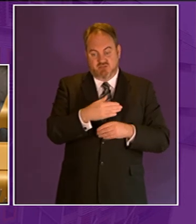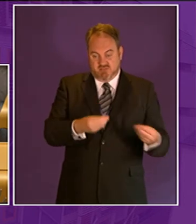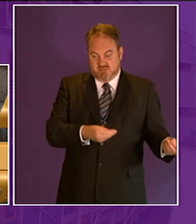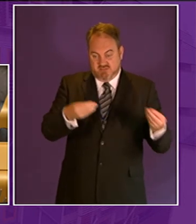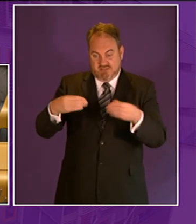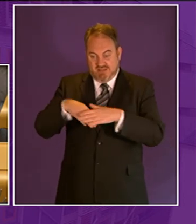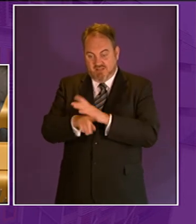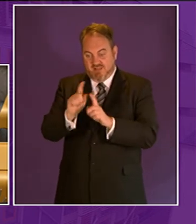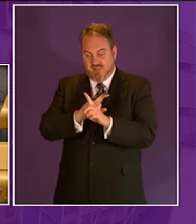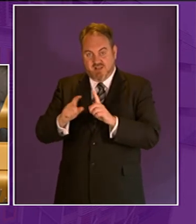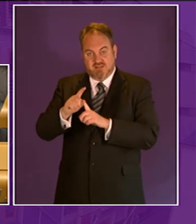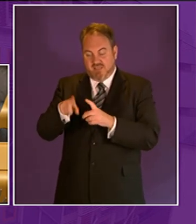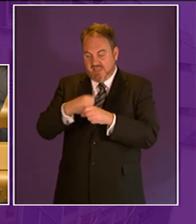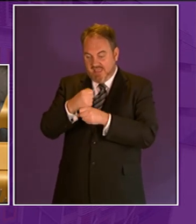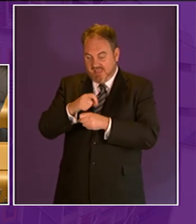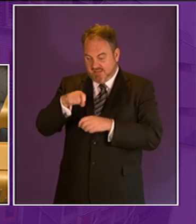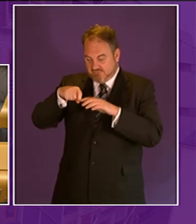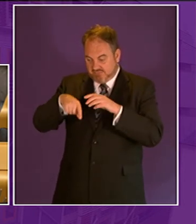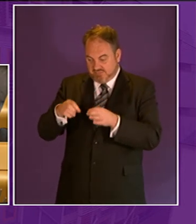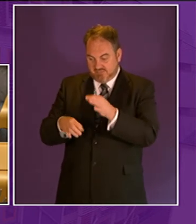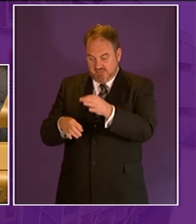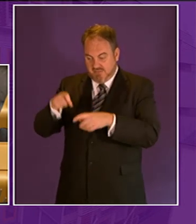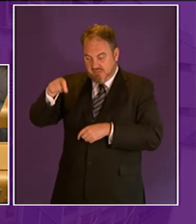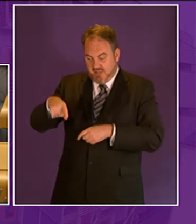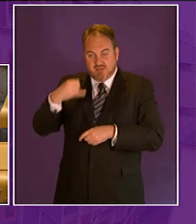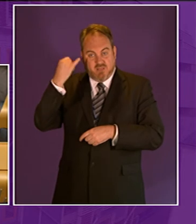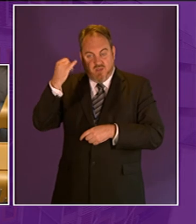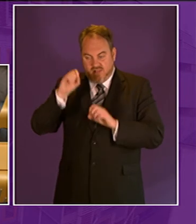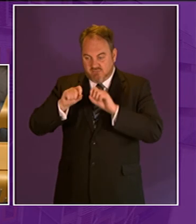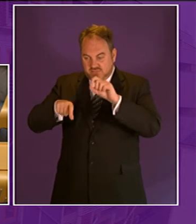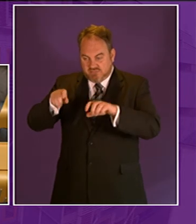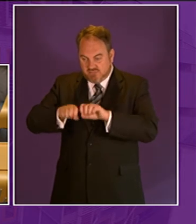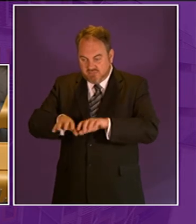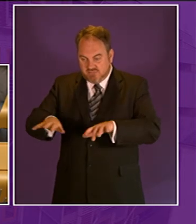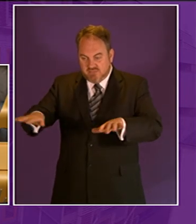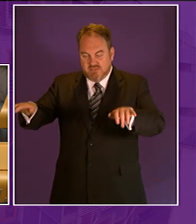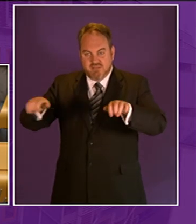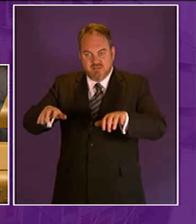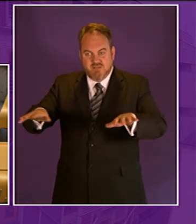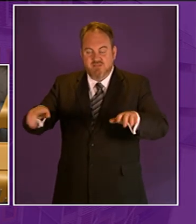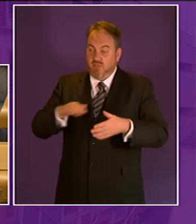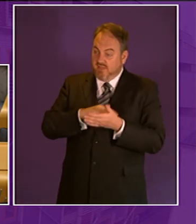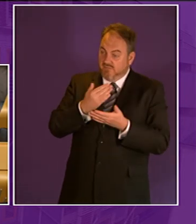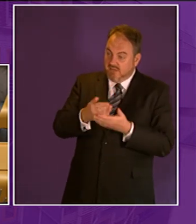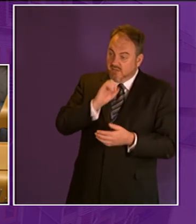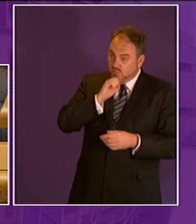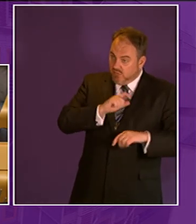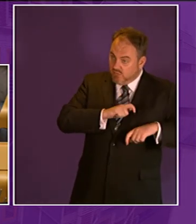and then replant them in the wild would the minister be able to give us a clarity that that sort of funding will continue as it does